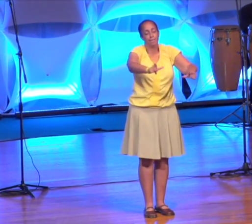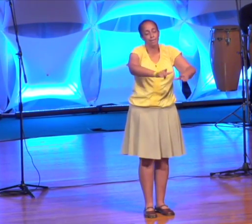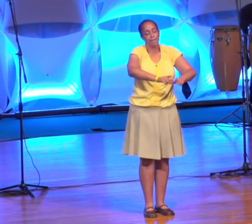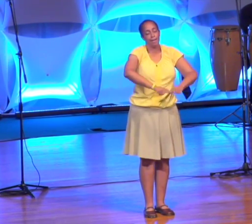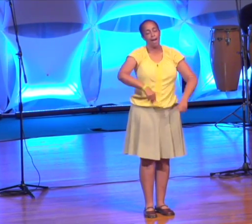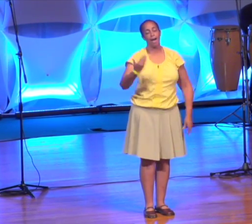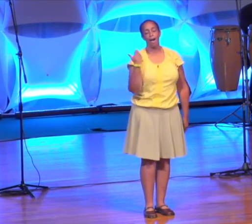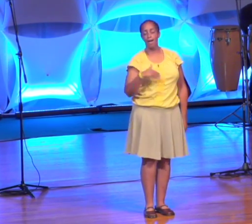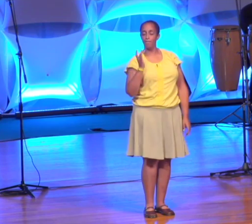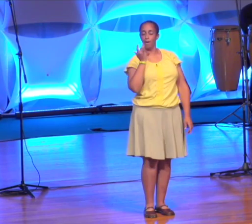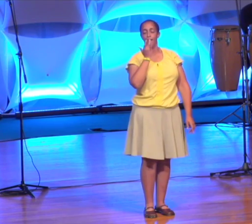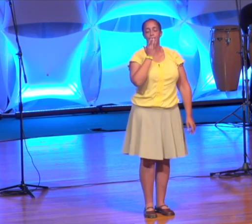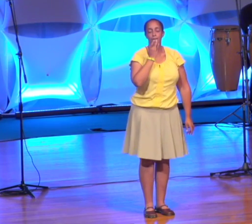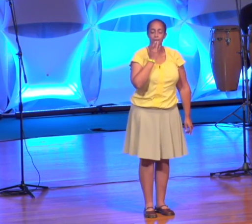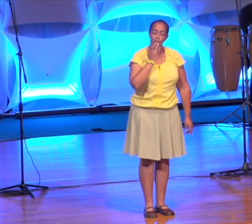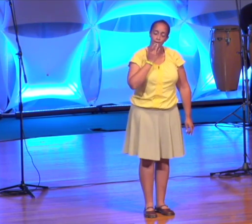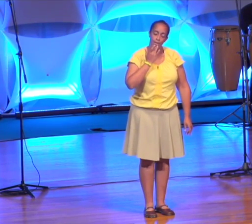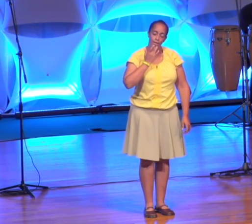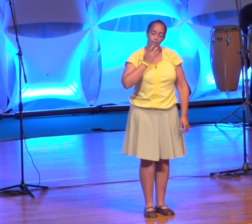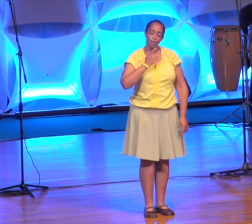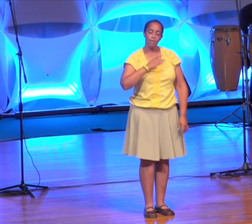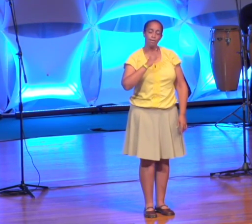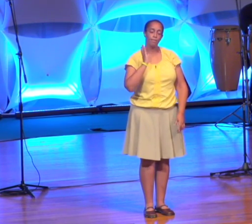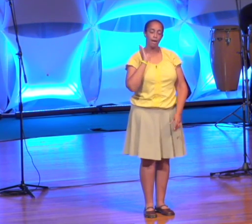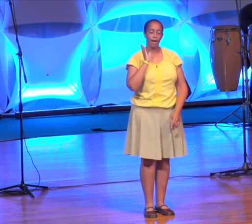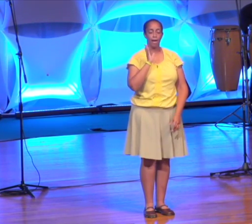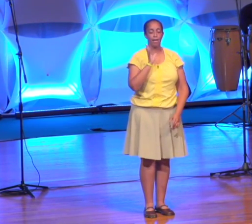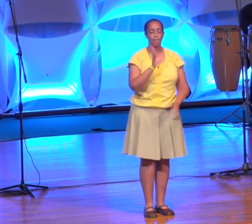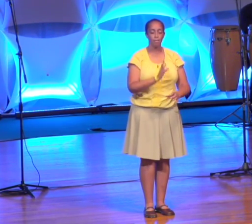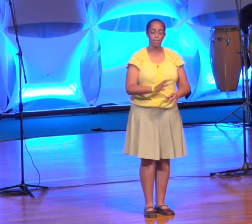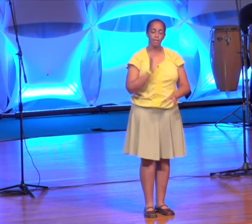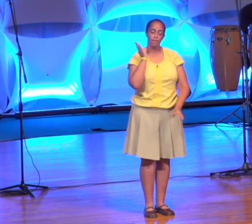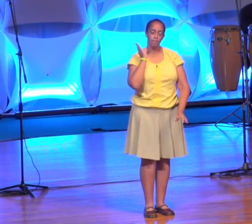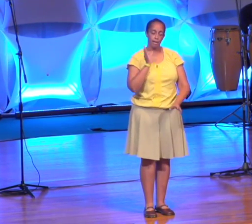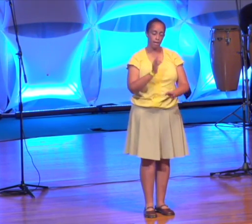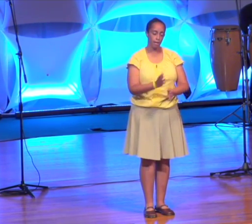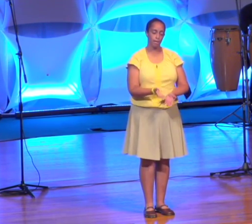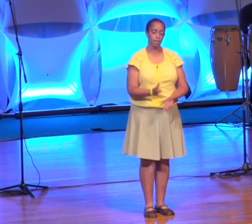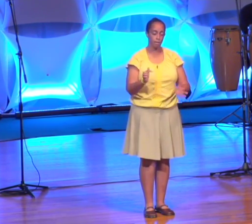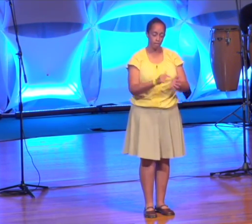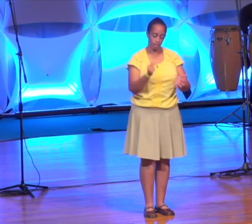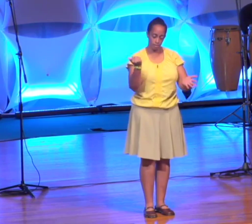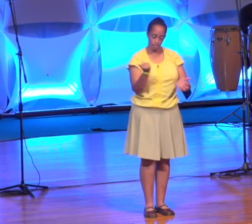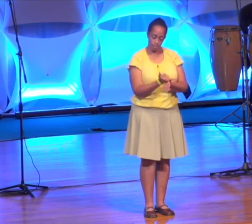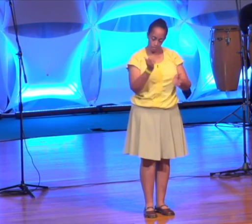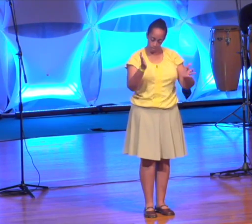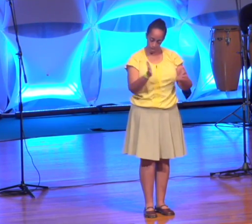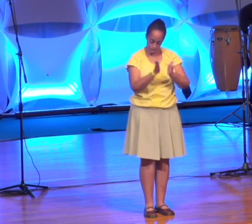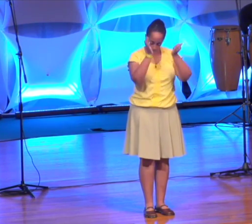I'd rather, rather be led by